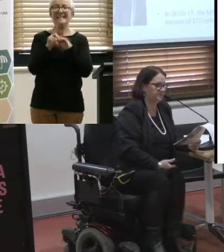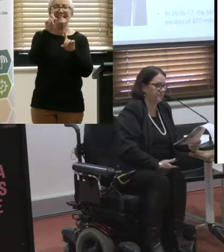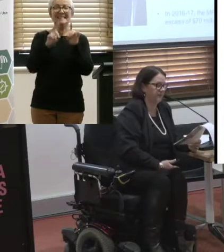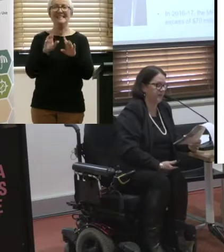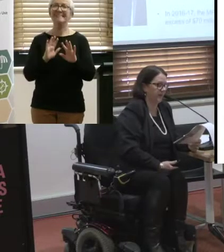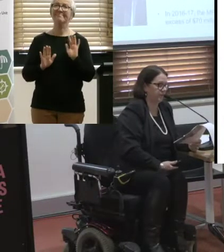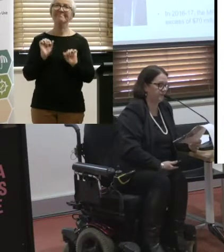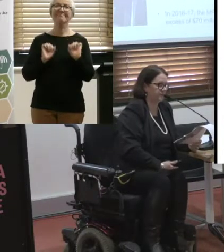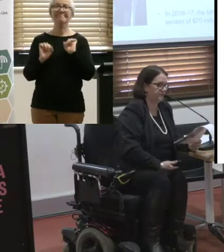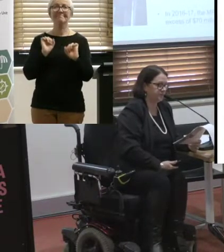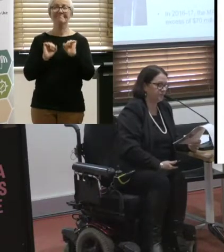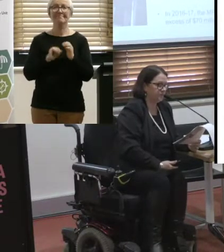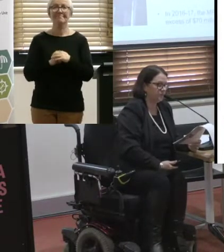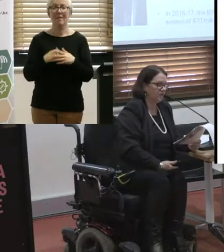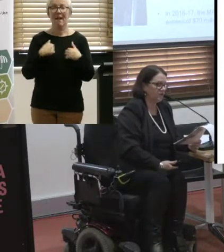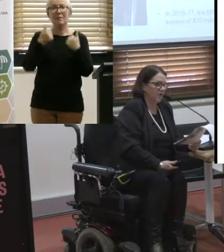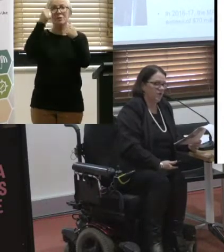used to that, used to kangaroos.